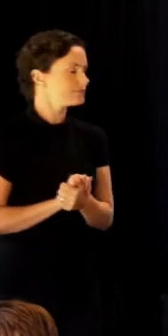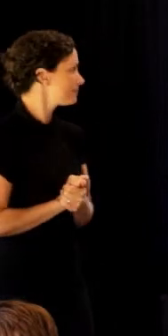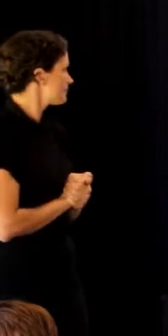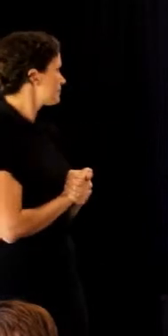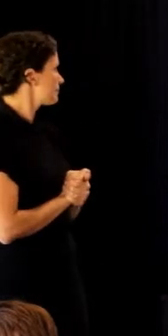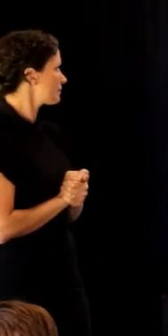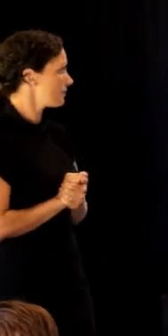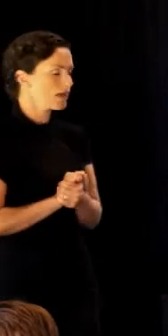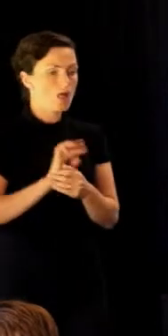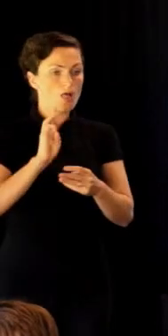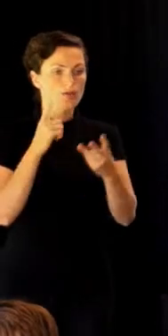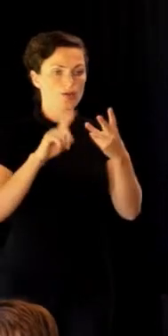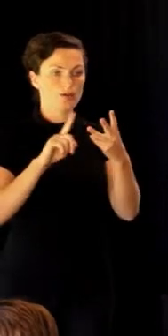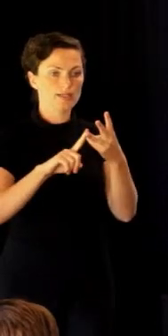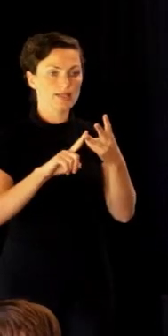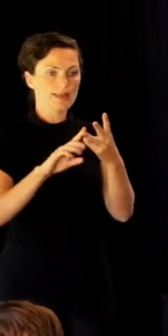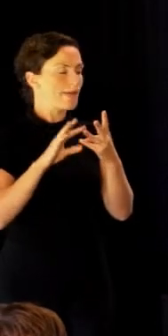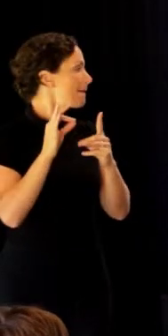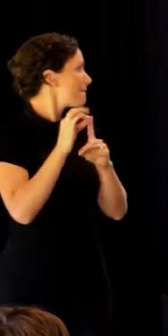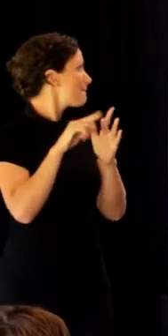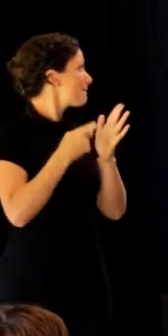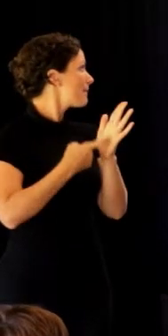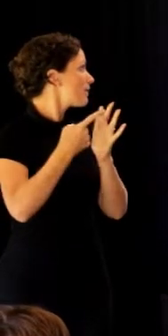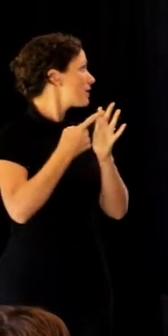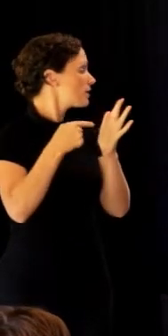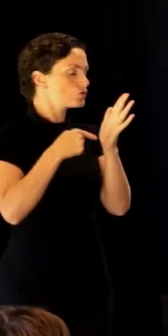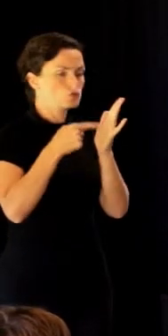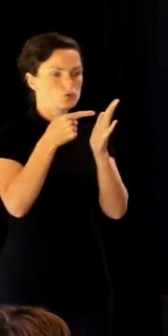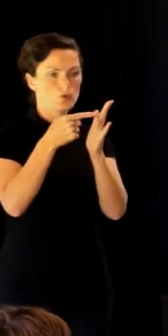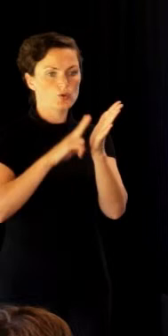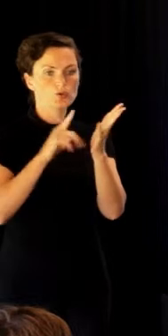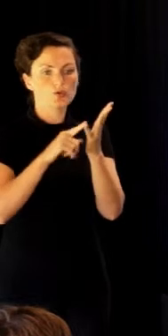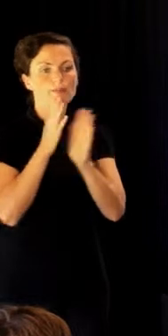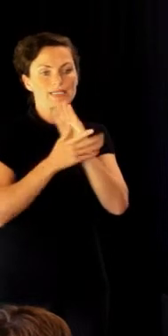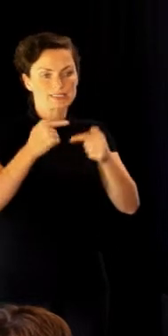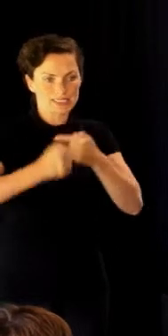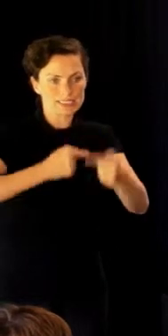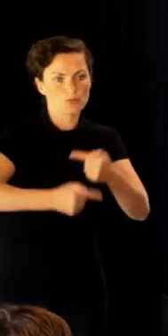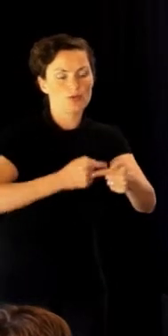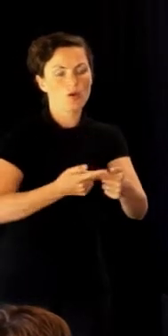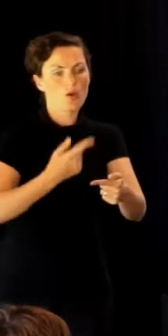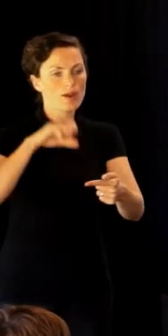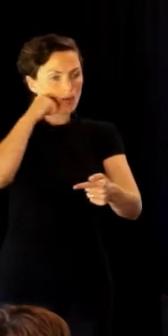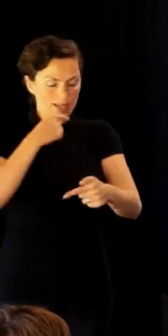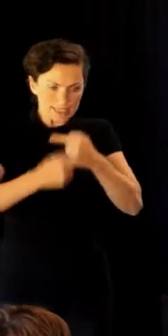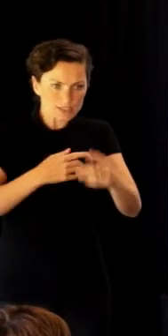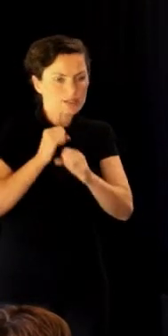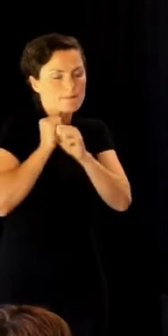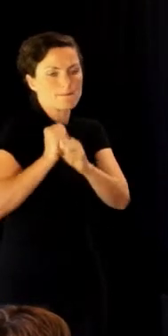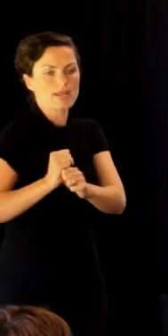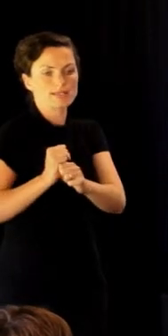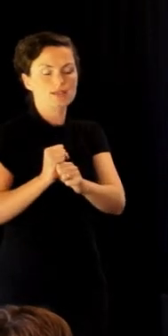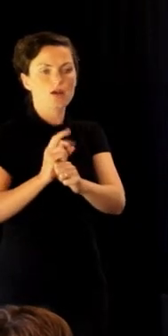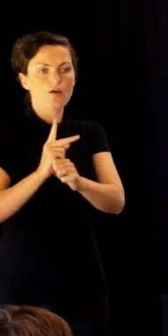And then our third step was puri tōnu. So puri tōnu is the continuing on. We will continue to commit ourselves to